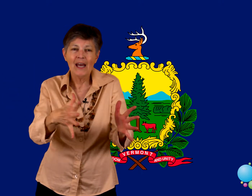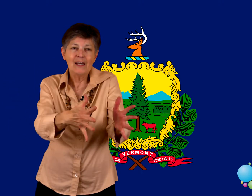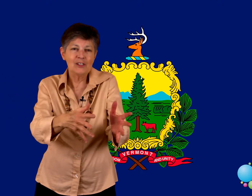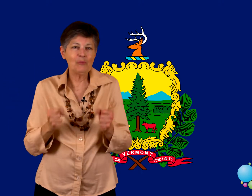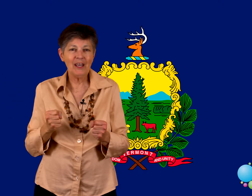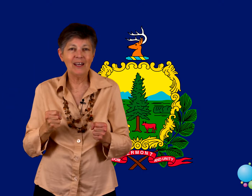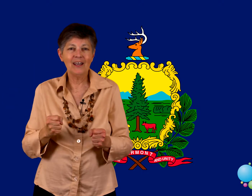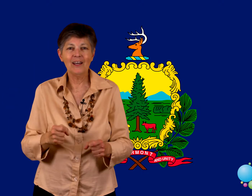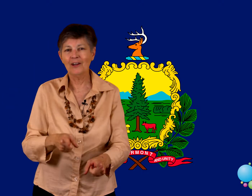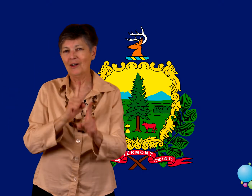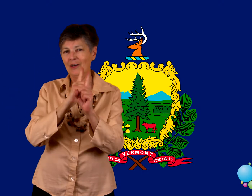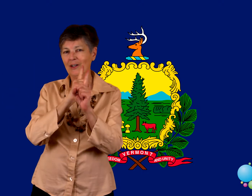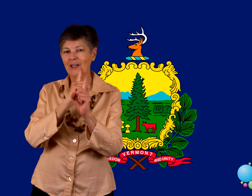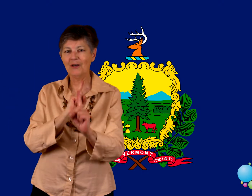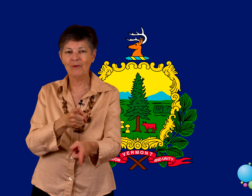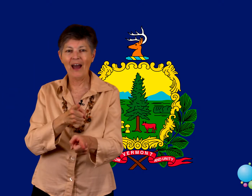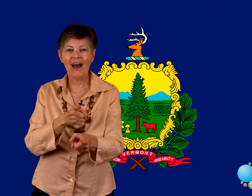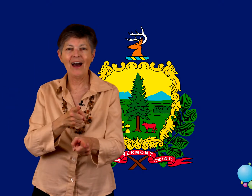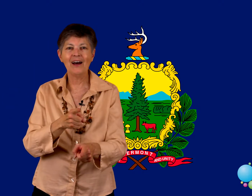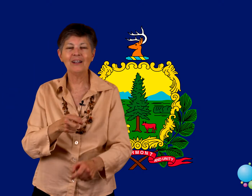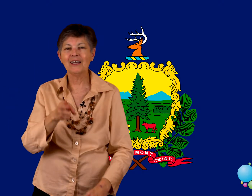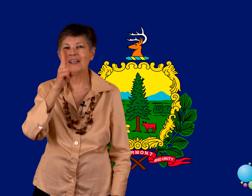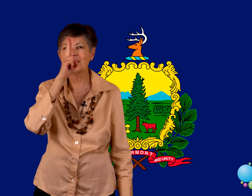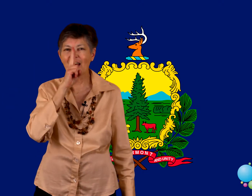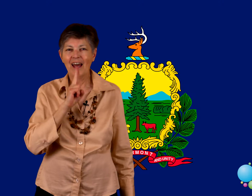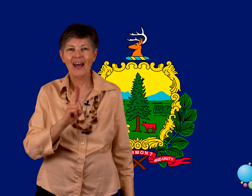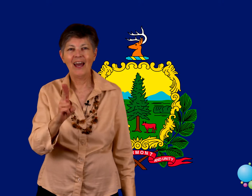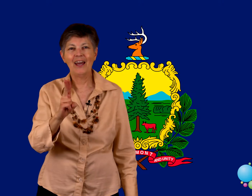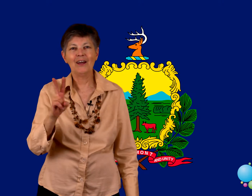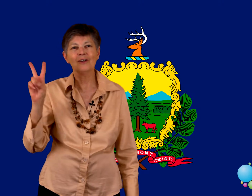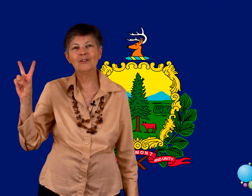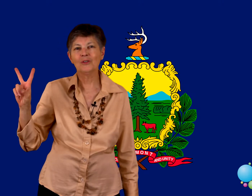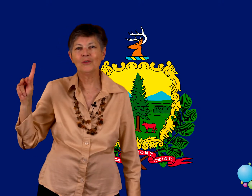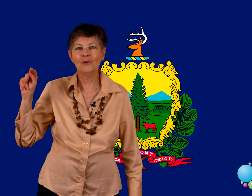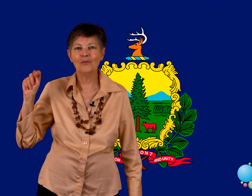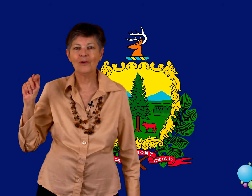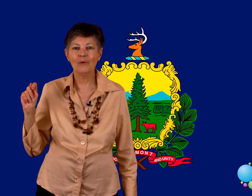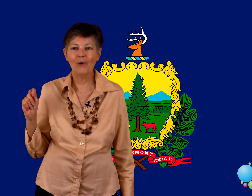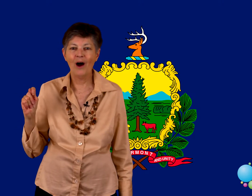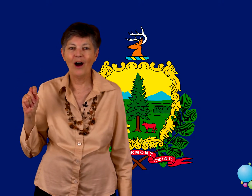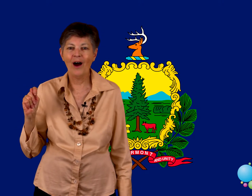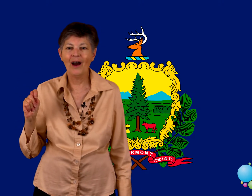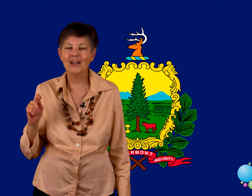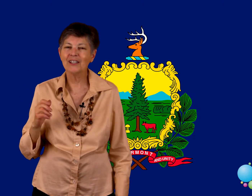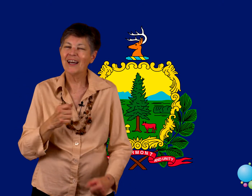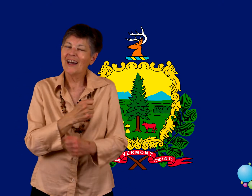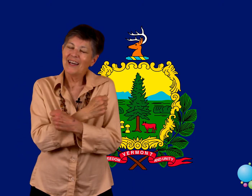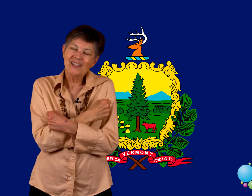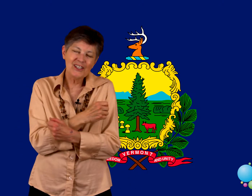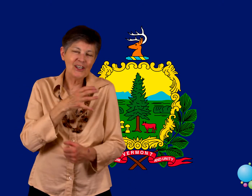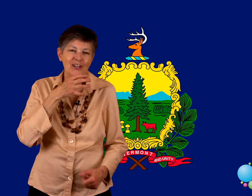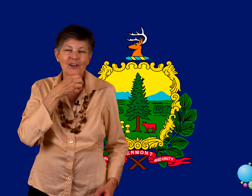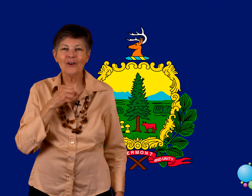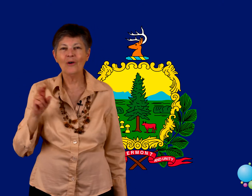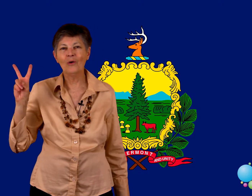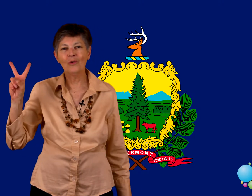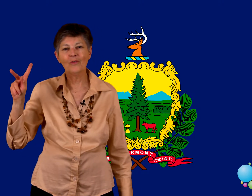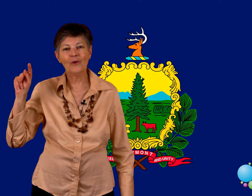speedily rallies. Hail to Vermont. Dear old